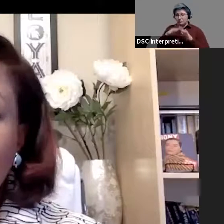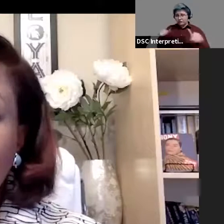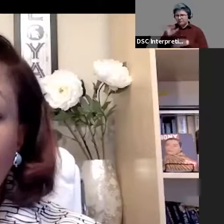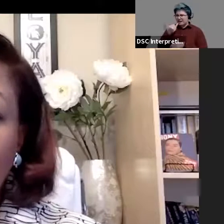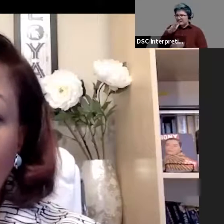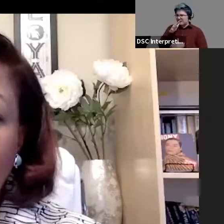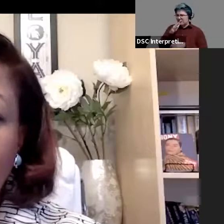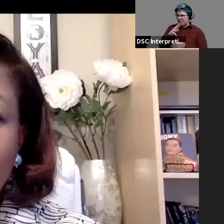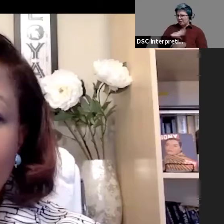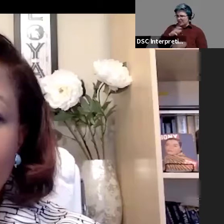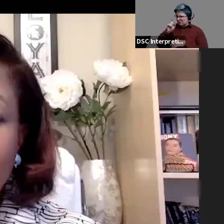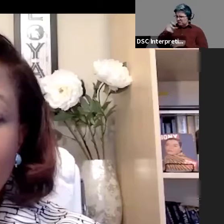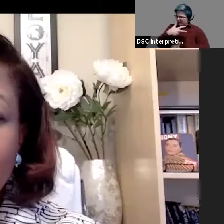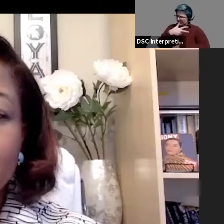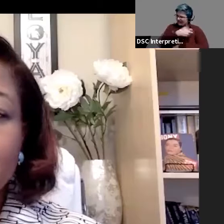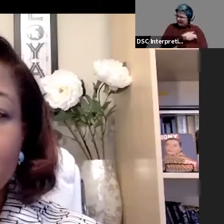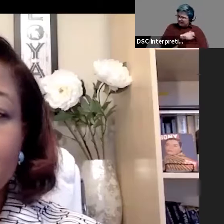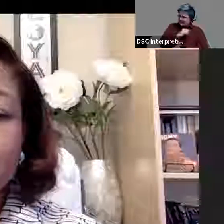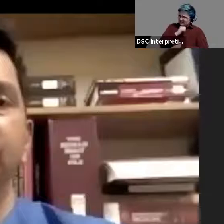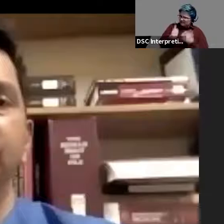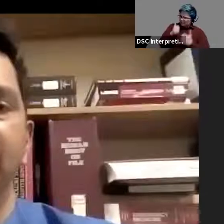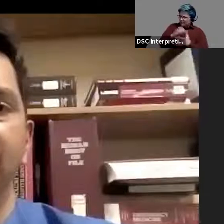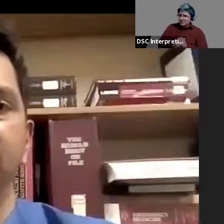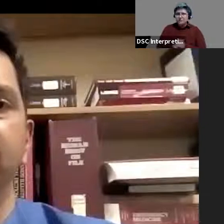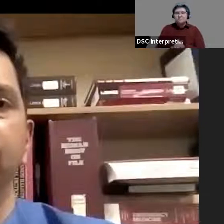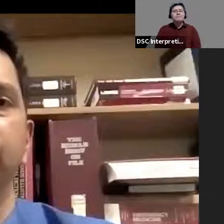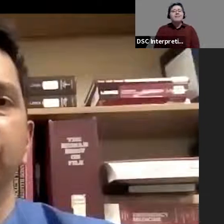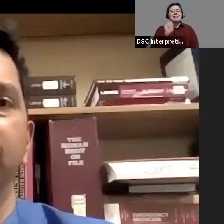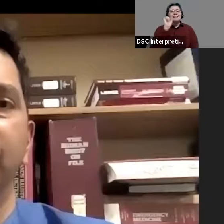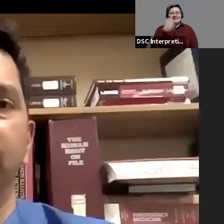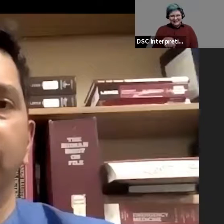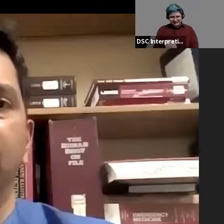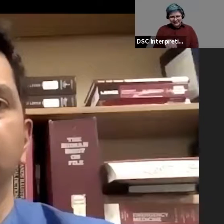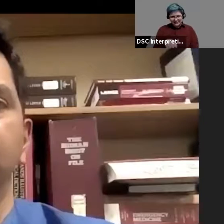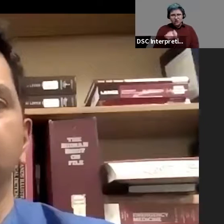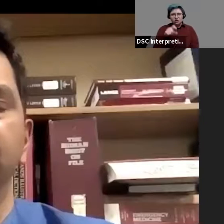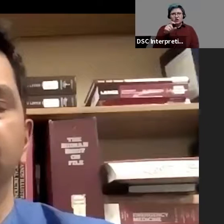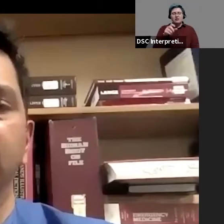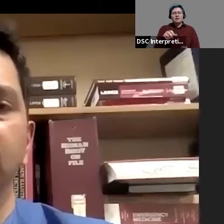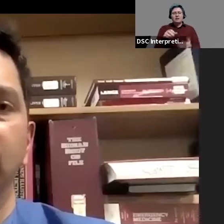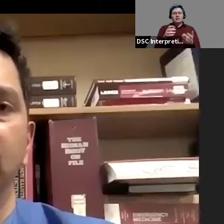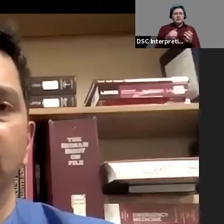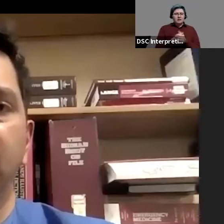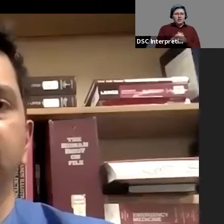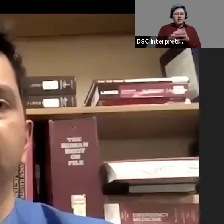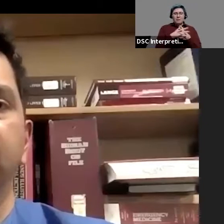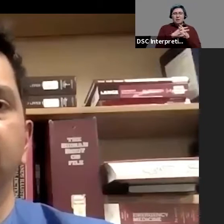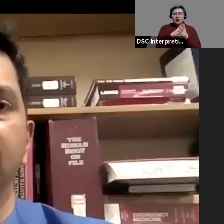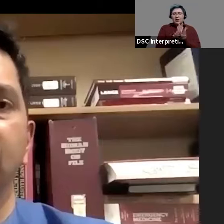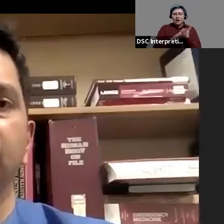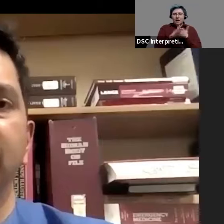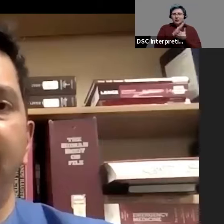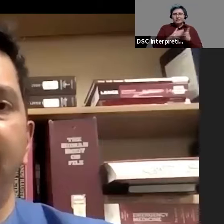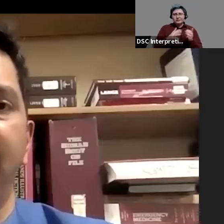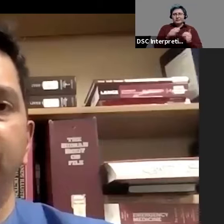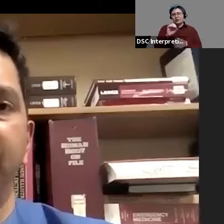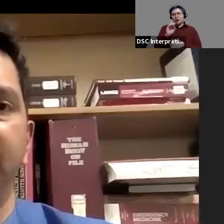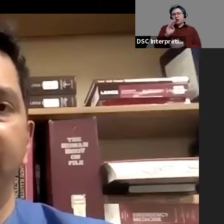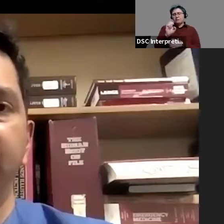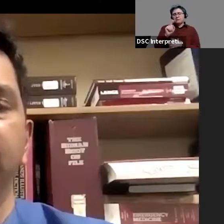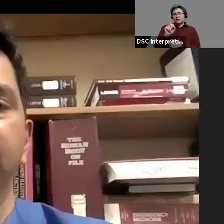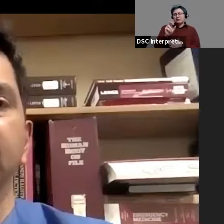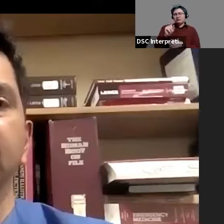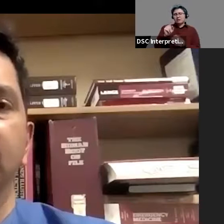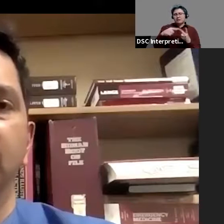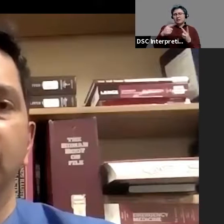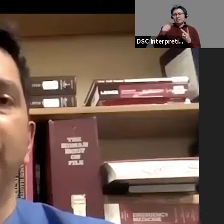woman get the COVID vaccine? The answer is yes. Both the American College of Obstetrics and Gynecology and the